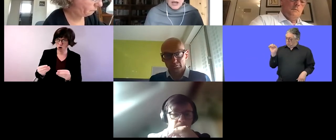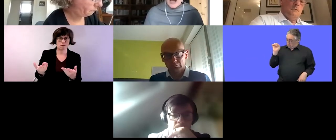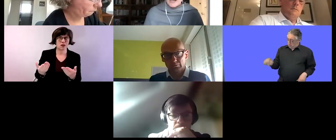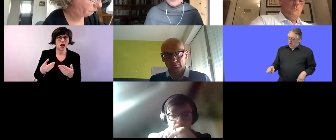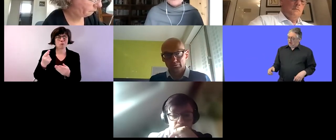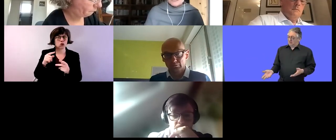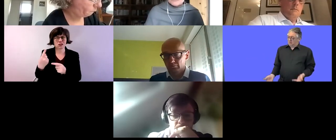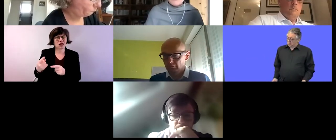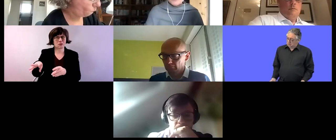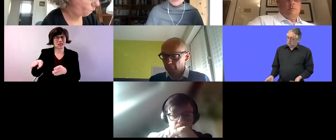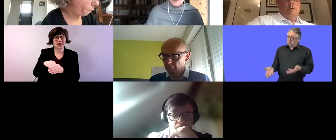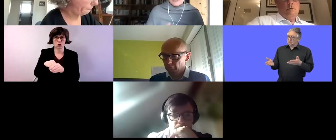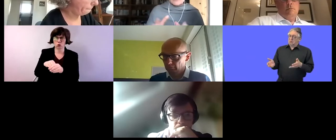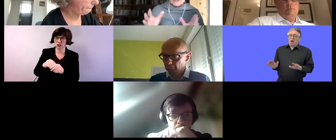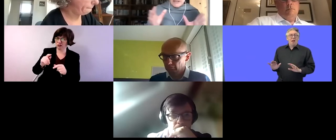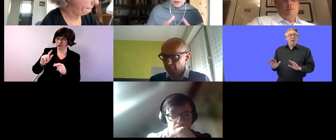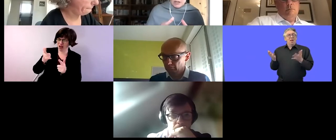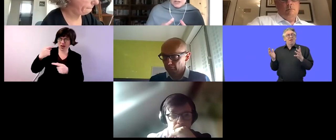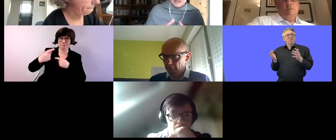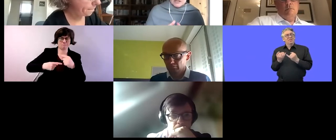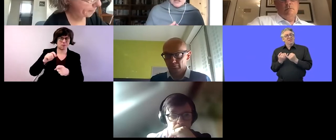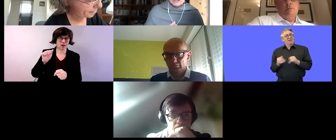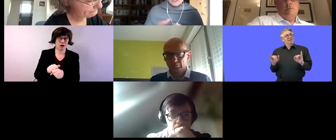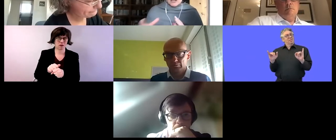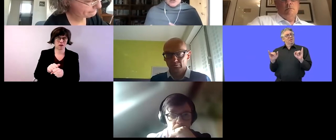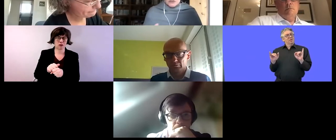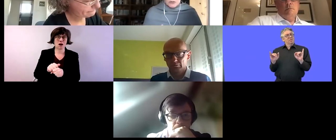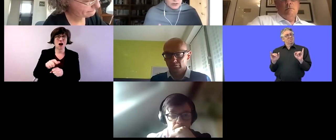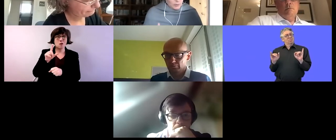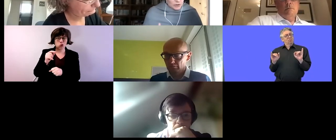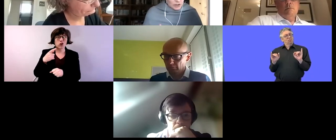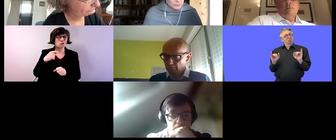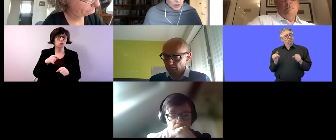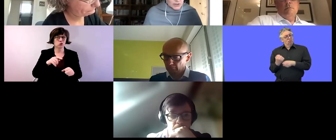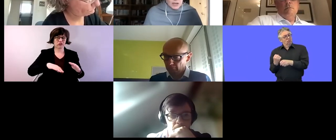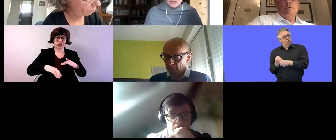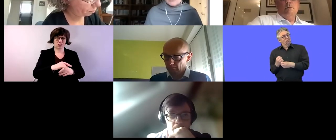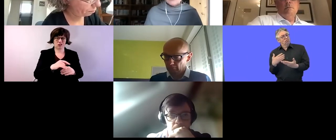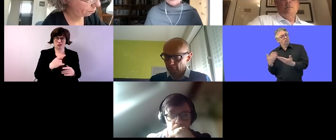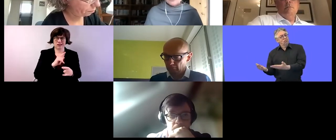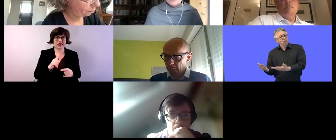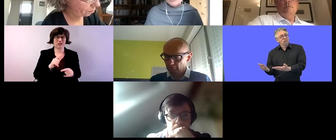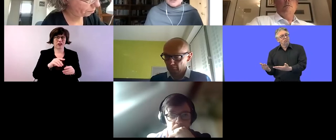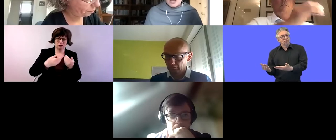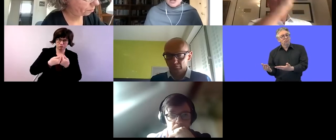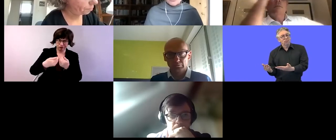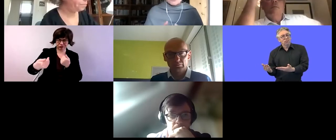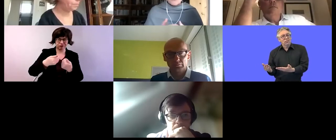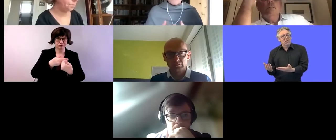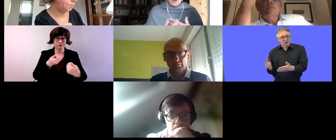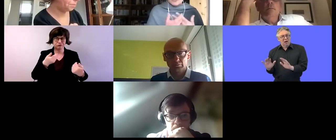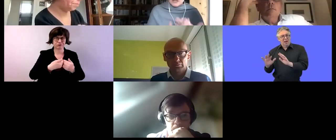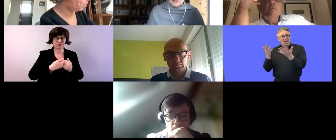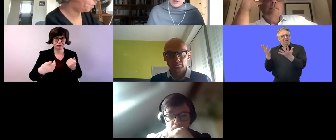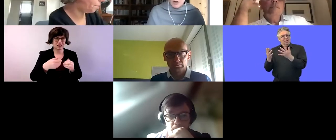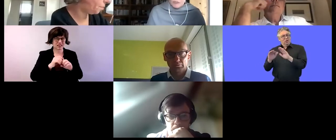and it means a move away from segregated settings into dispersed settings within the community so